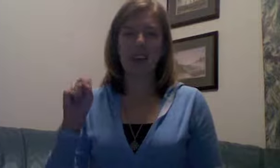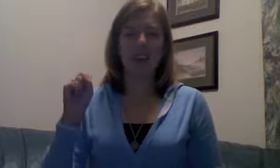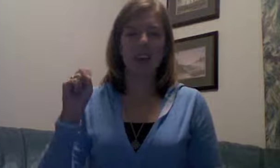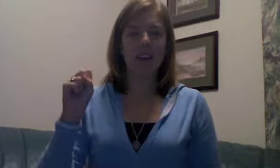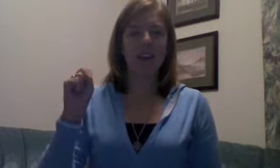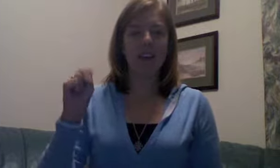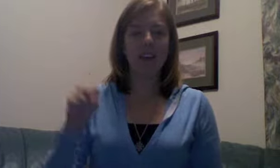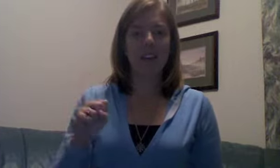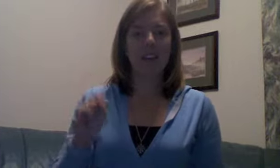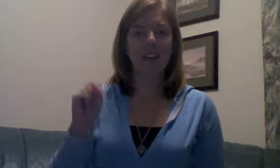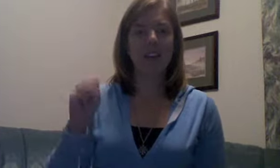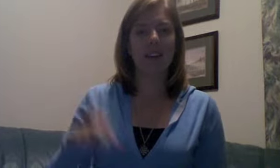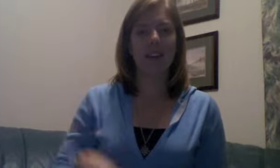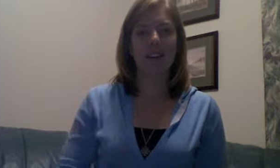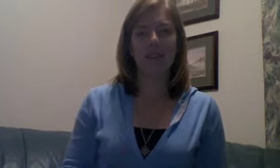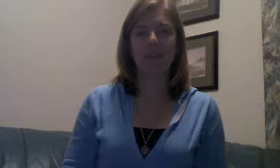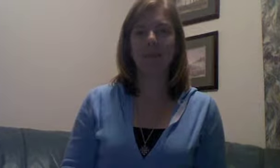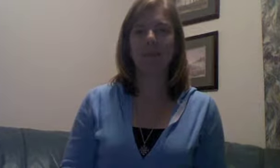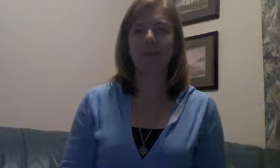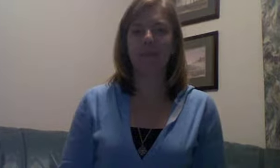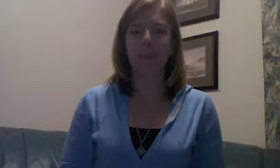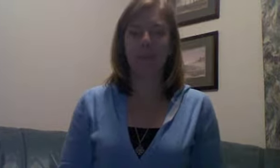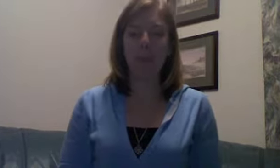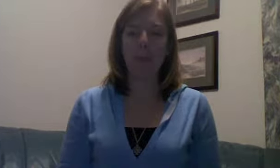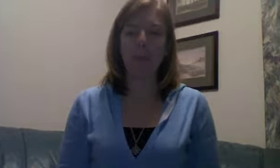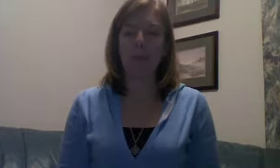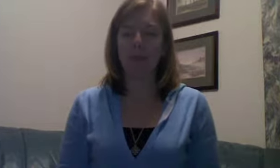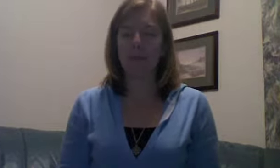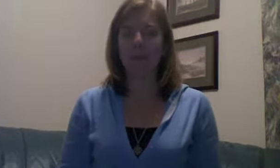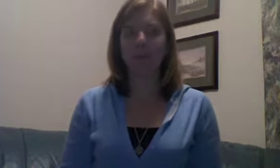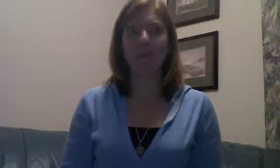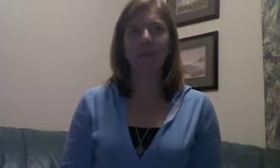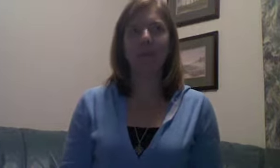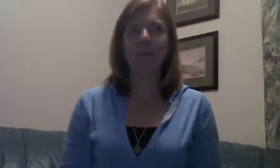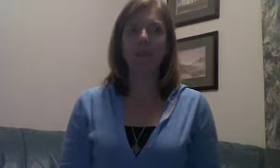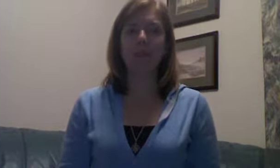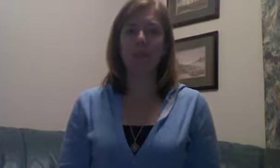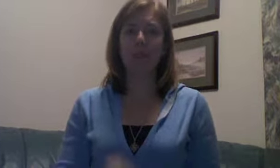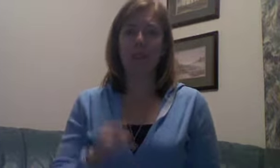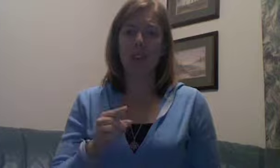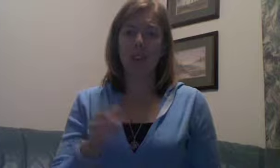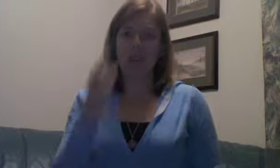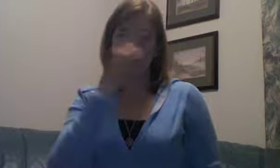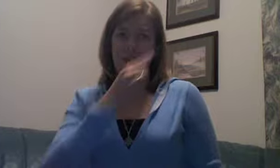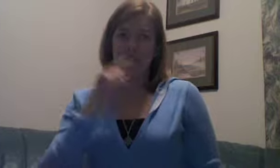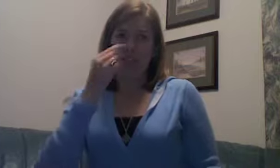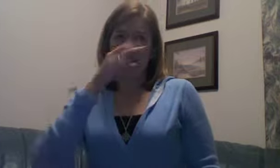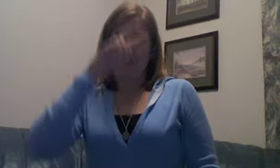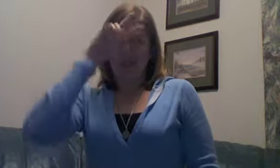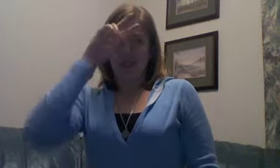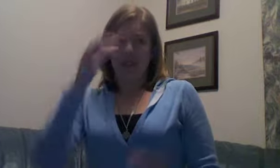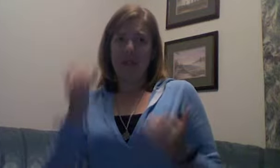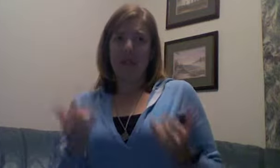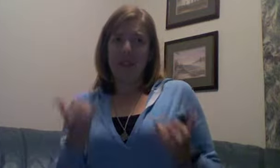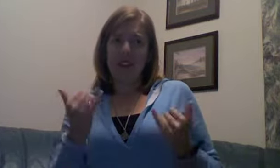yeah, yeah, yeah, you look so dumb right